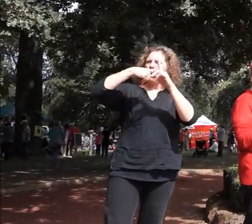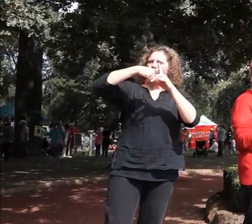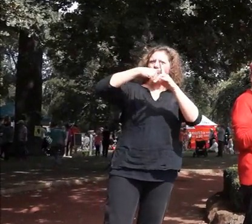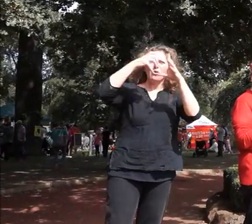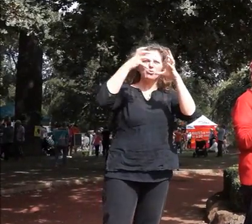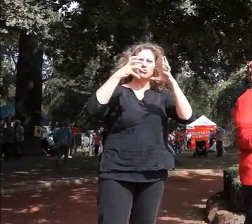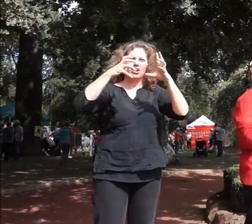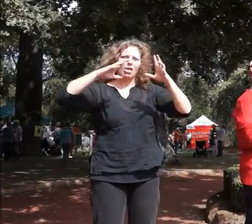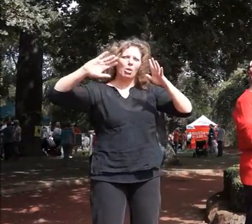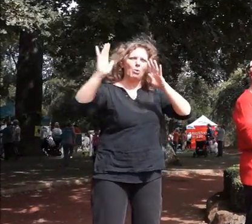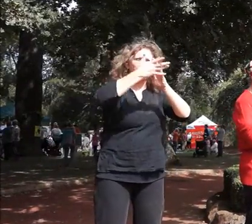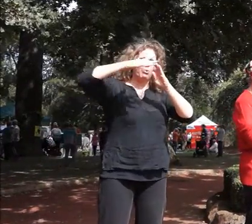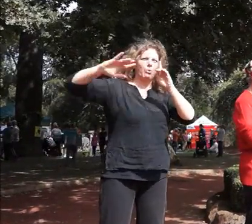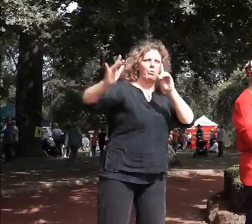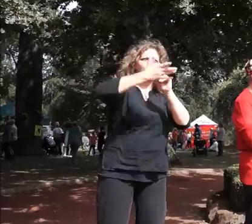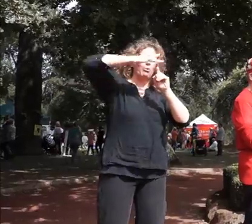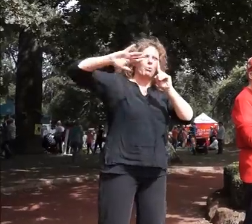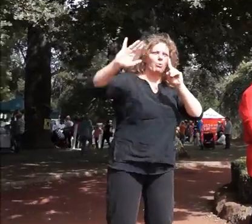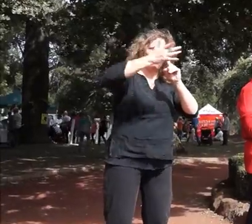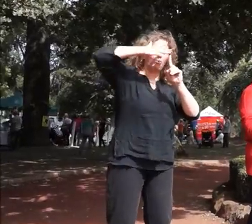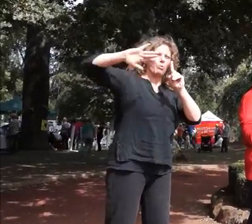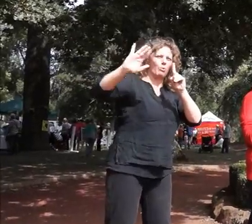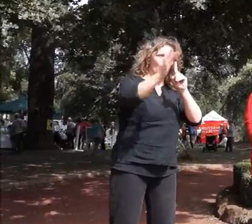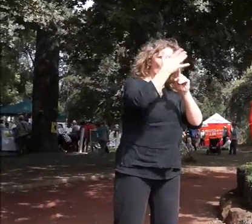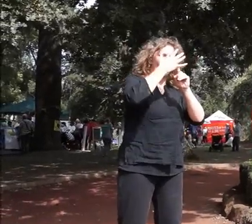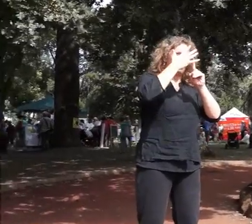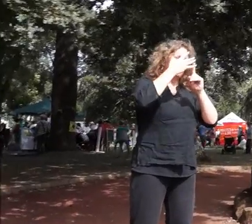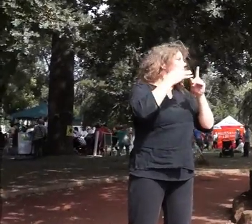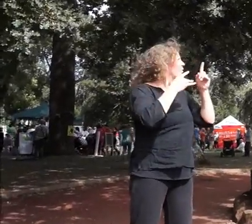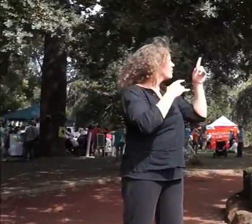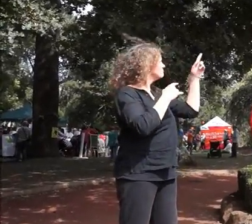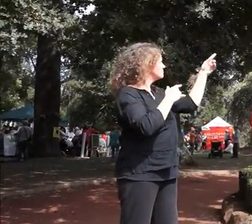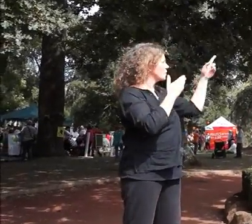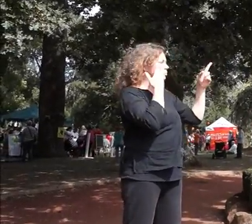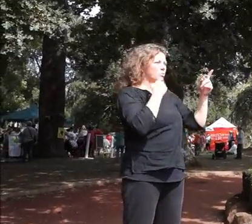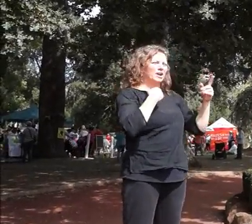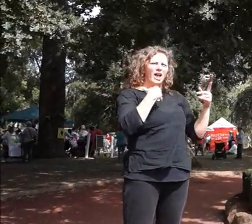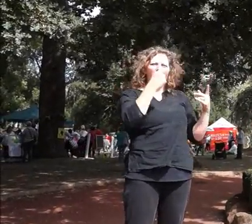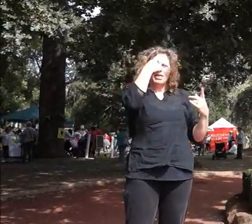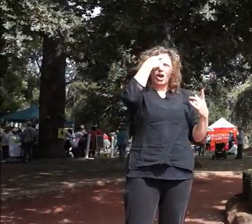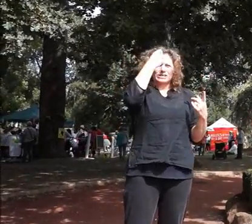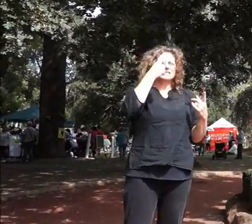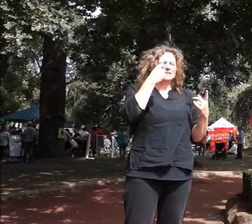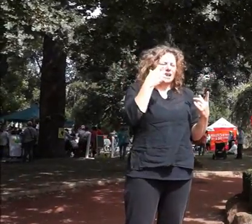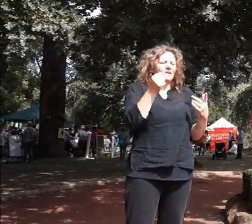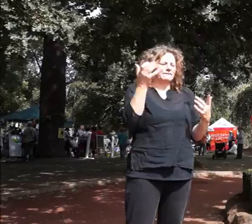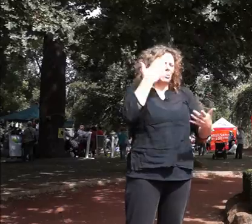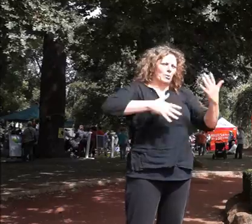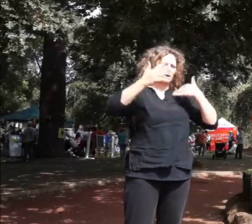down from the mighty Hercules face. But that's how it was when I got the idea to write this poem, Hercules and the